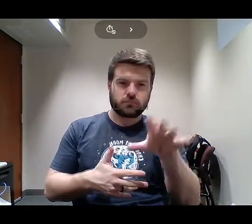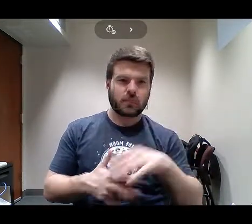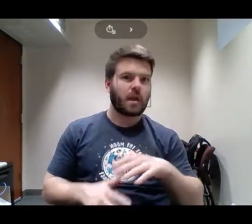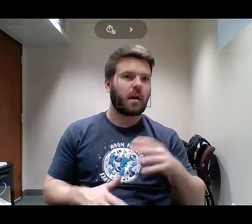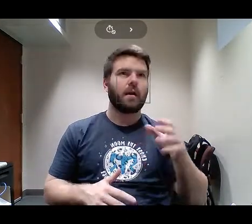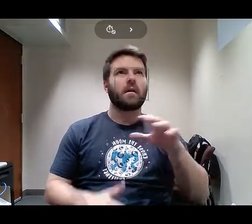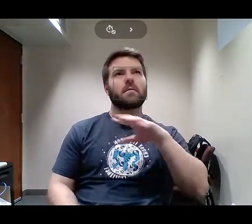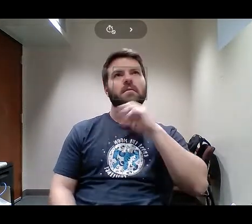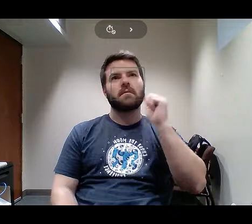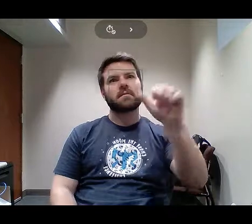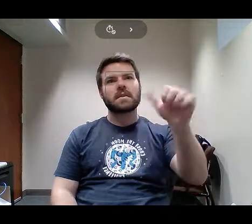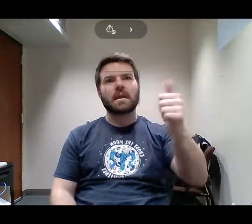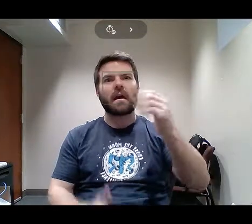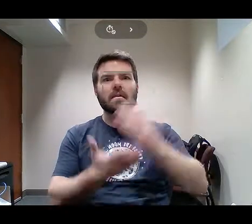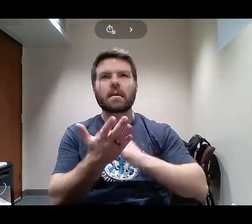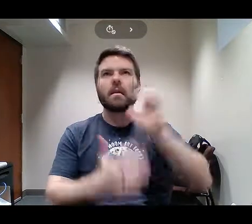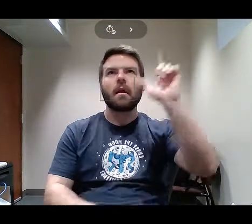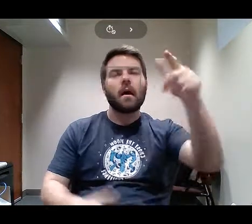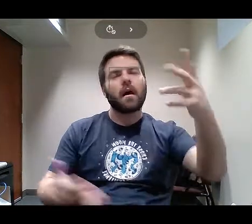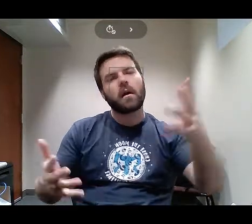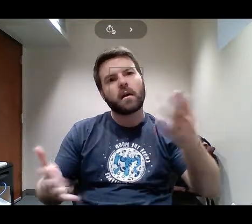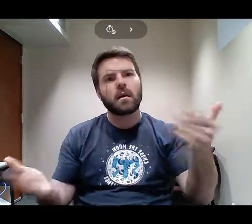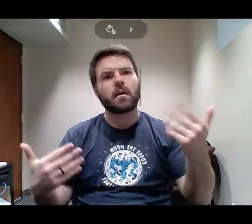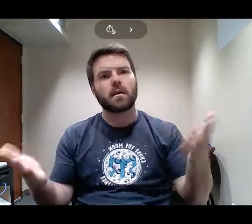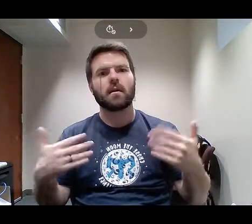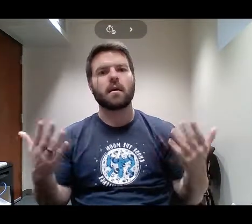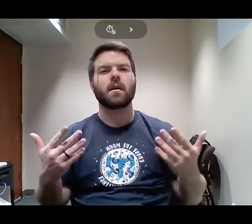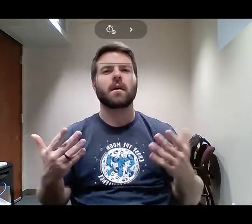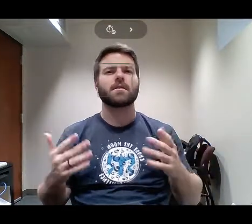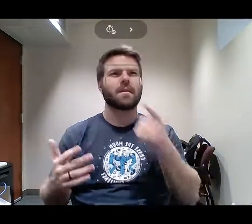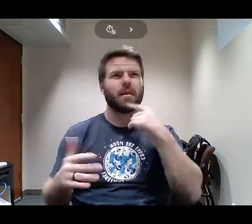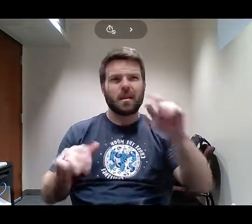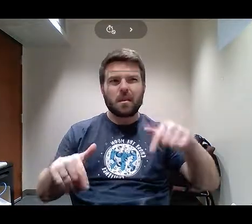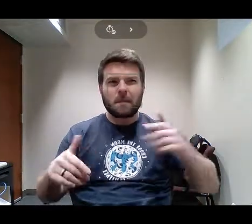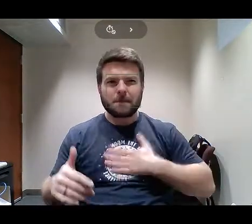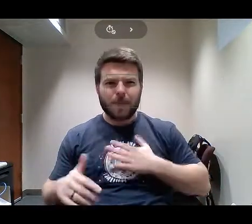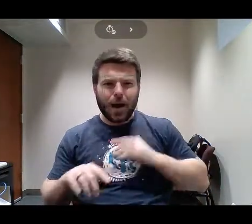later? And you're like, listen, this is my graduation. This is not about you.